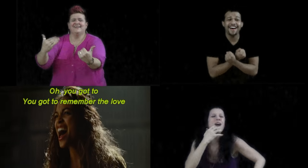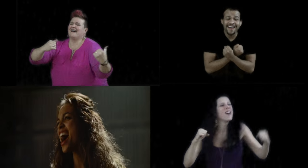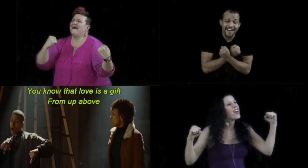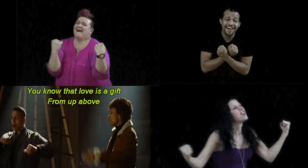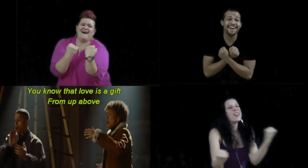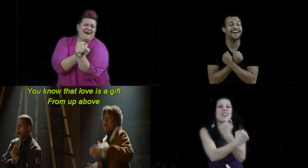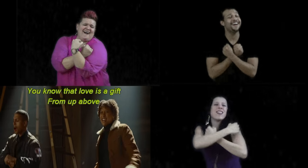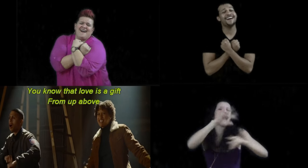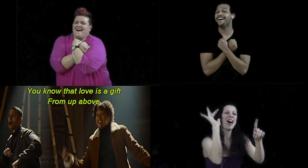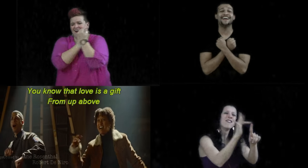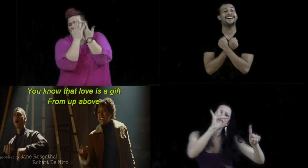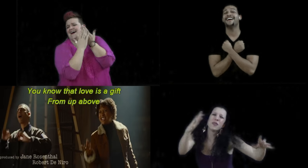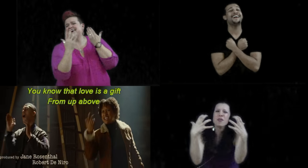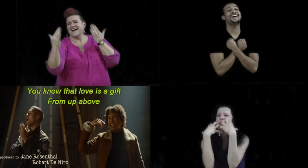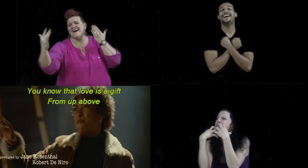525,600